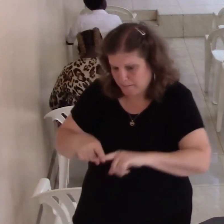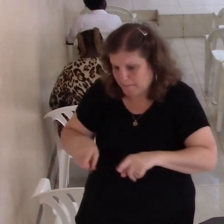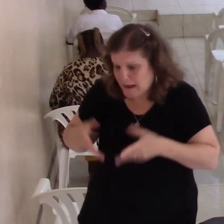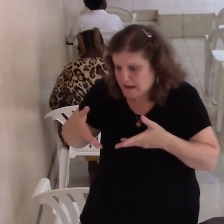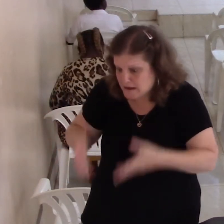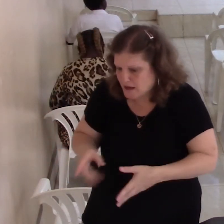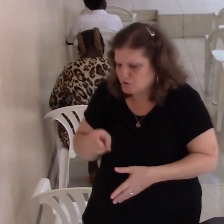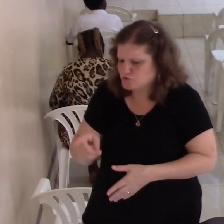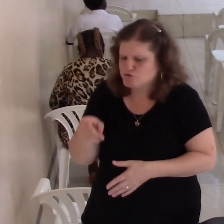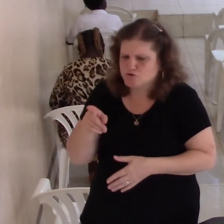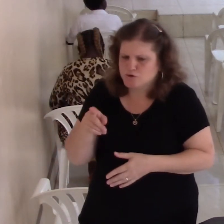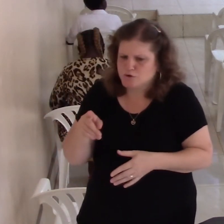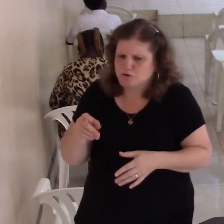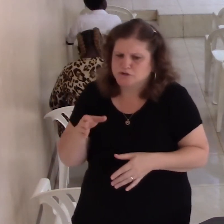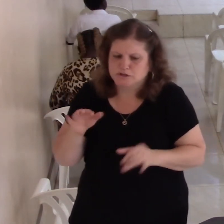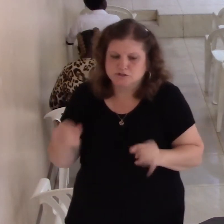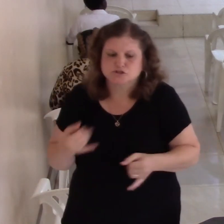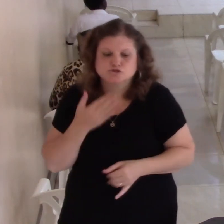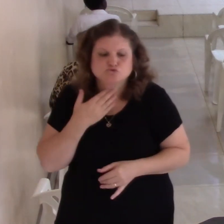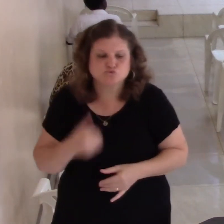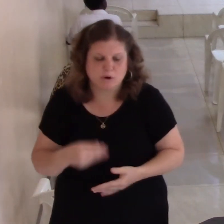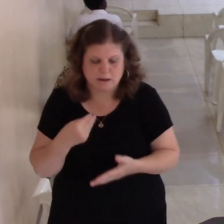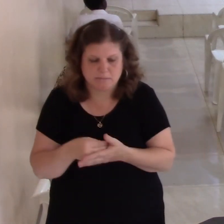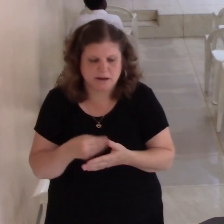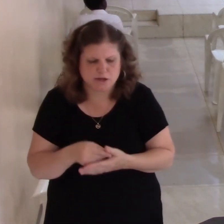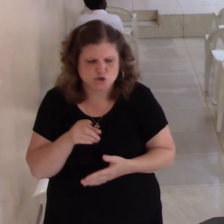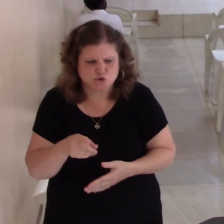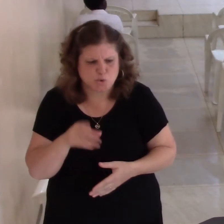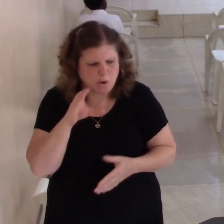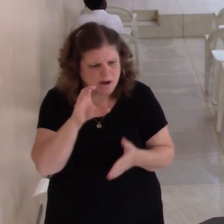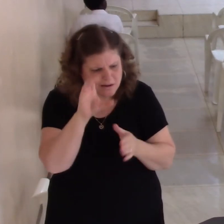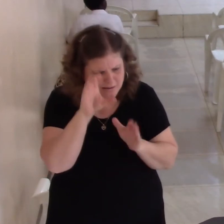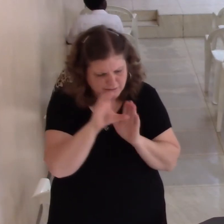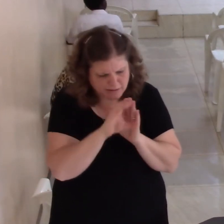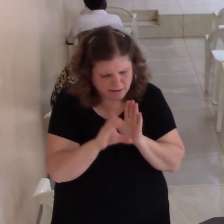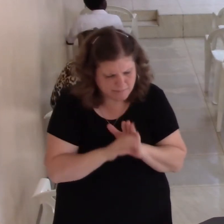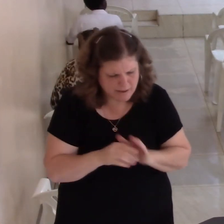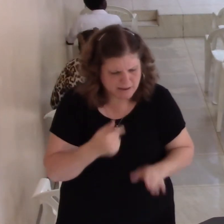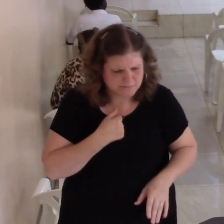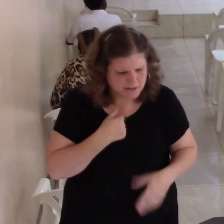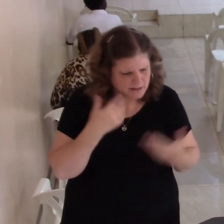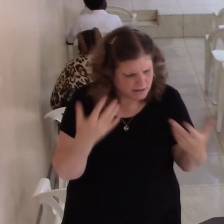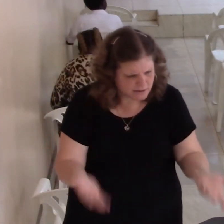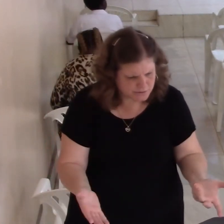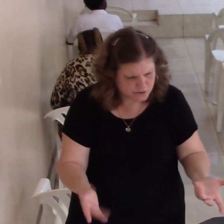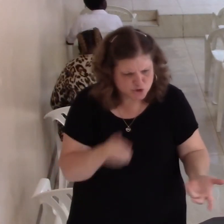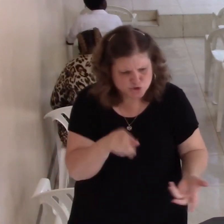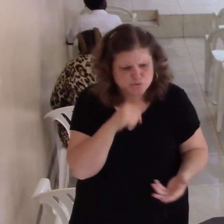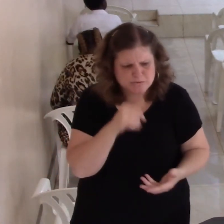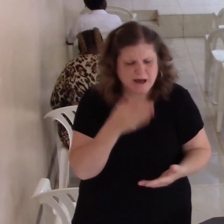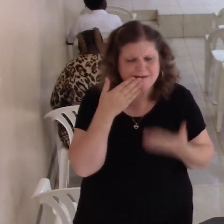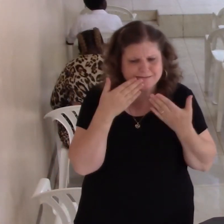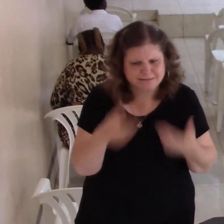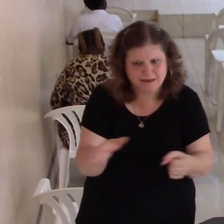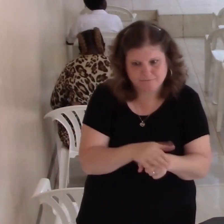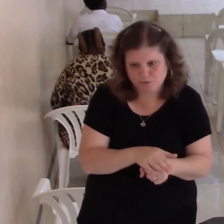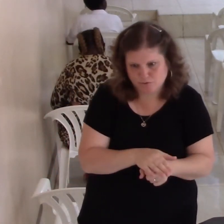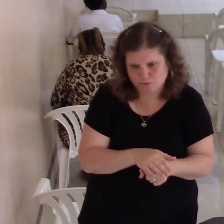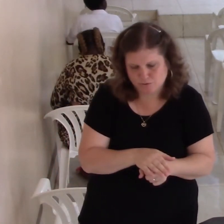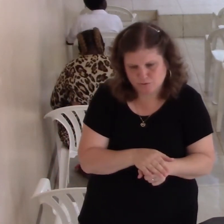it. Not only do you just expect it you're demanding. You don't even appreciate it. You don't even say thank you. Now the